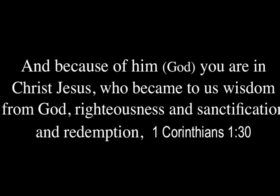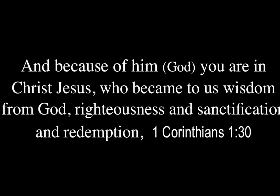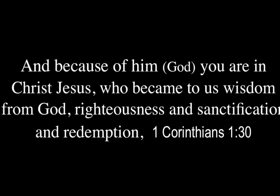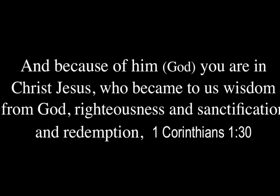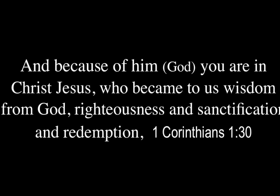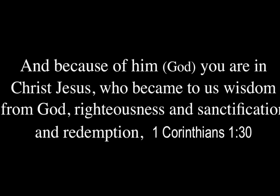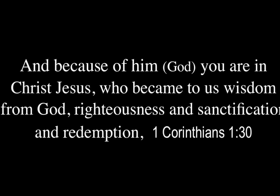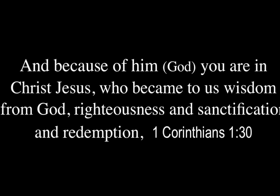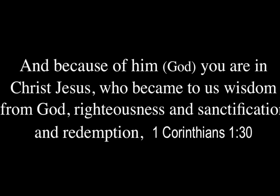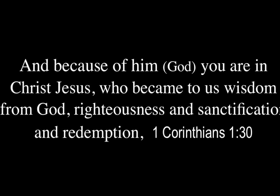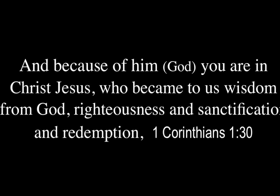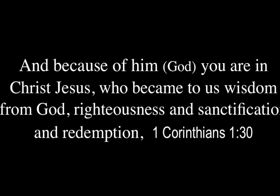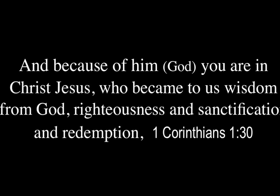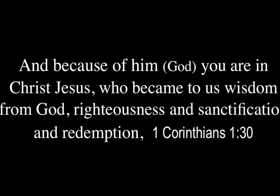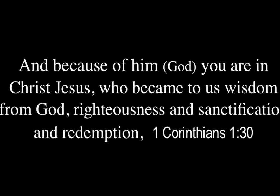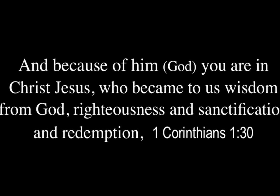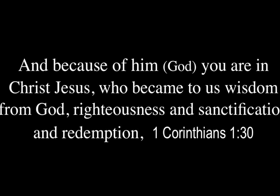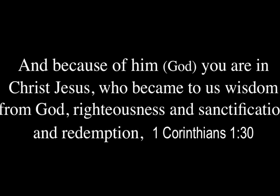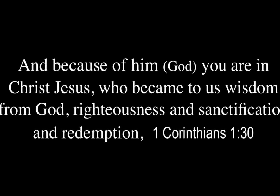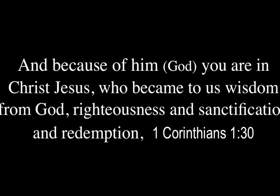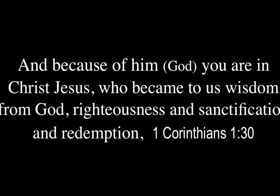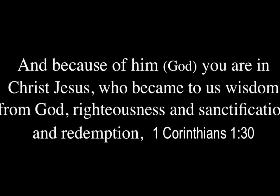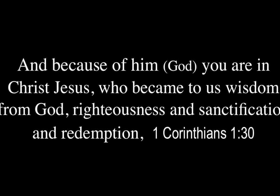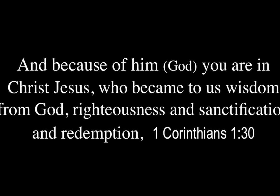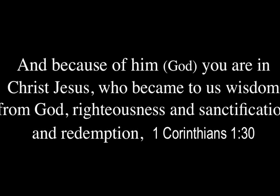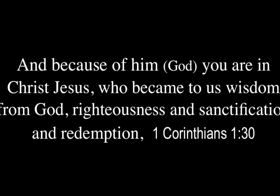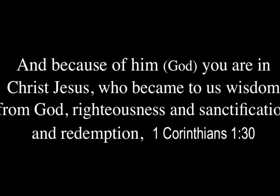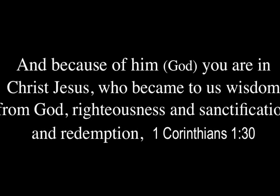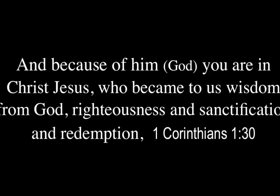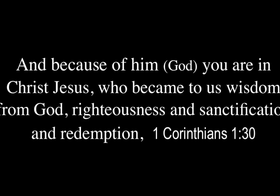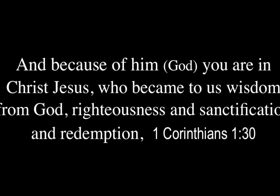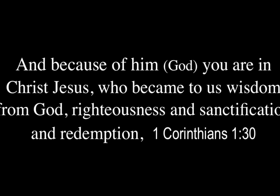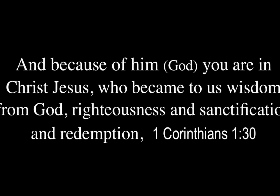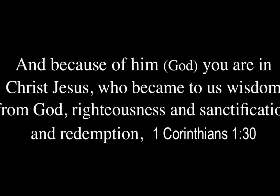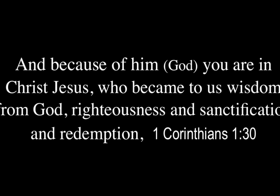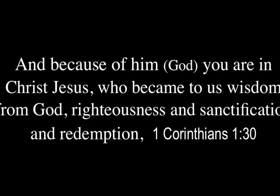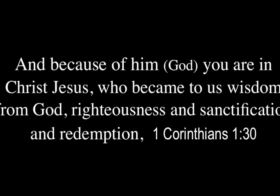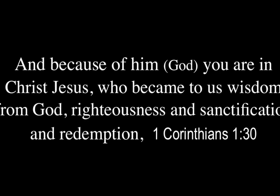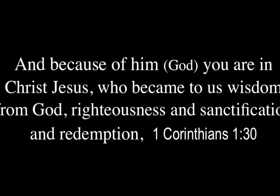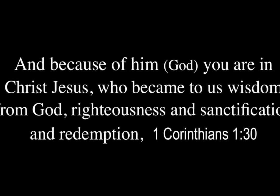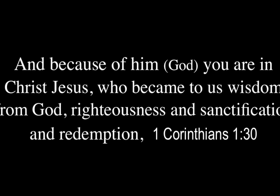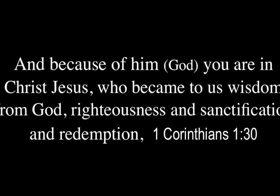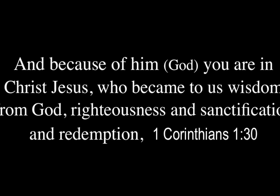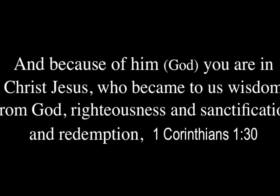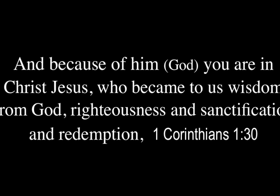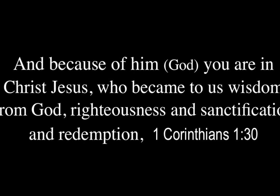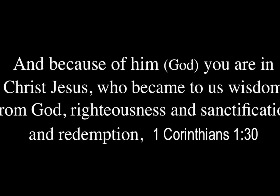Jesus, who became to us wisdom from God, righteousness, and sanctification, and redemption.